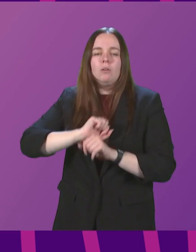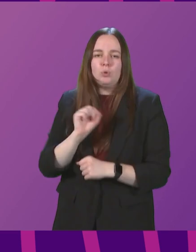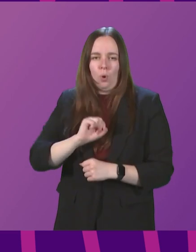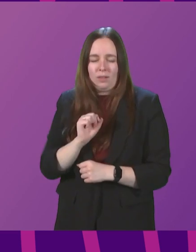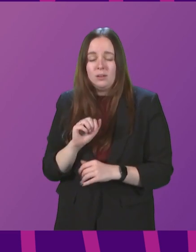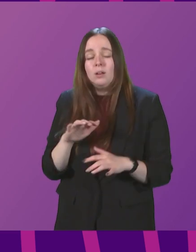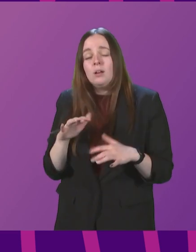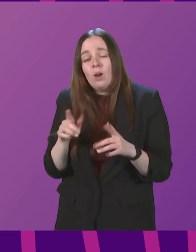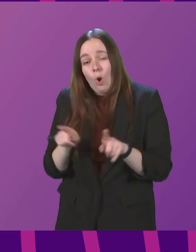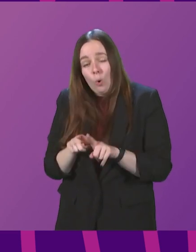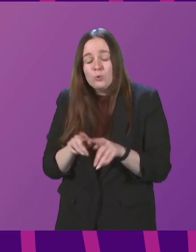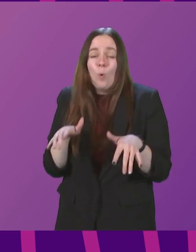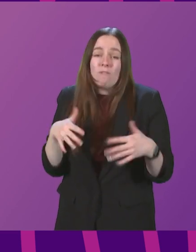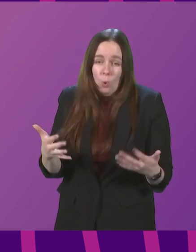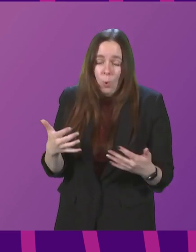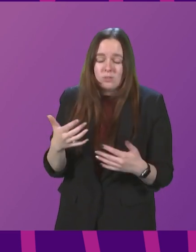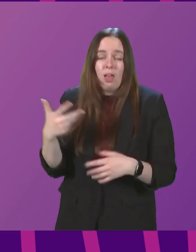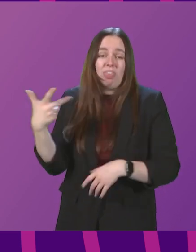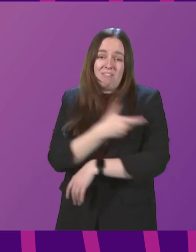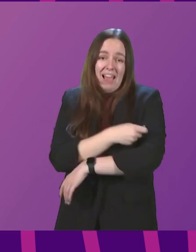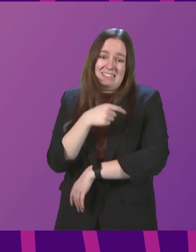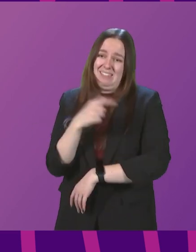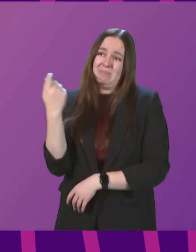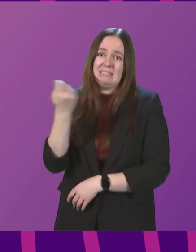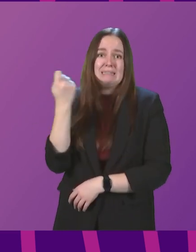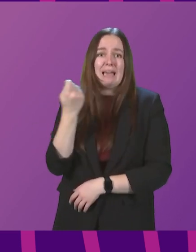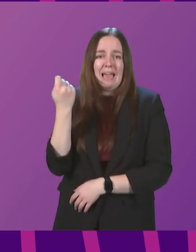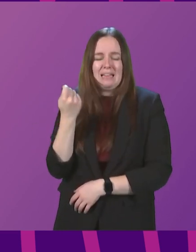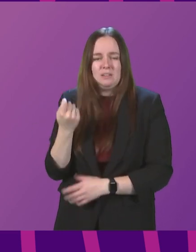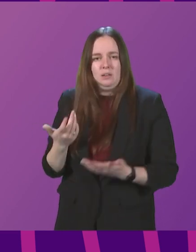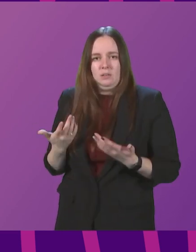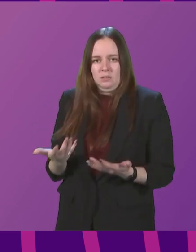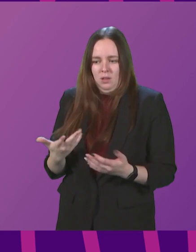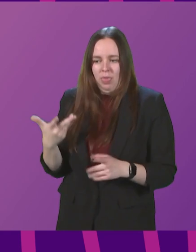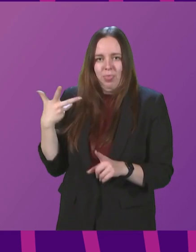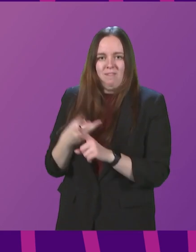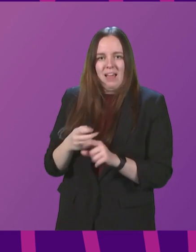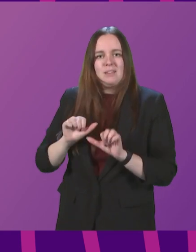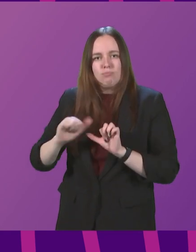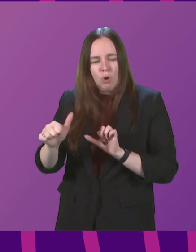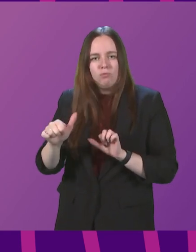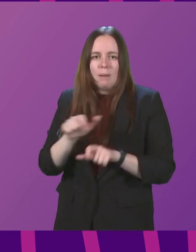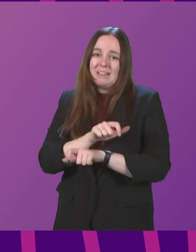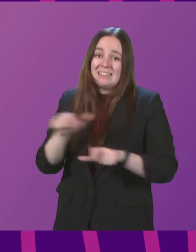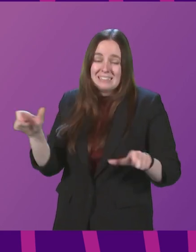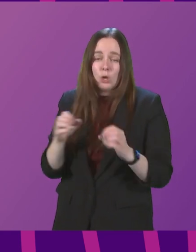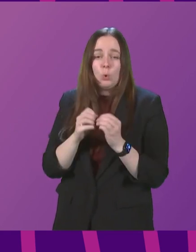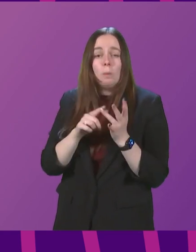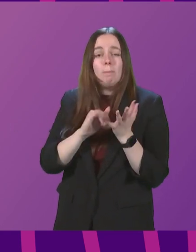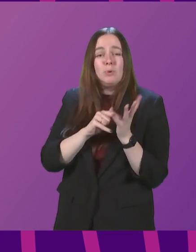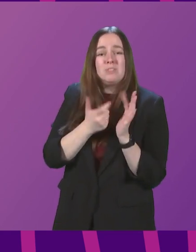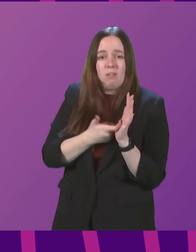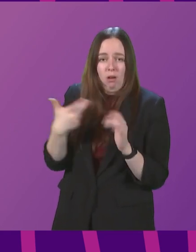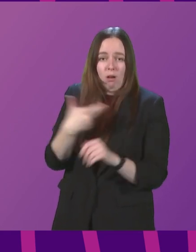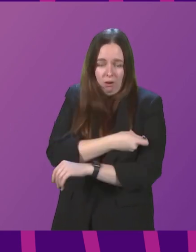also, of course, down to the success of vaccines. At this stage of the vaccination programme, we continue to offer boosters and